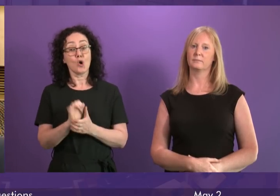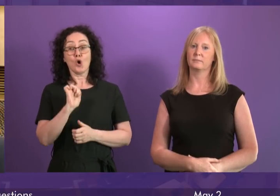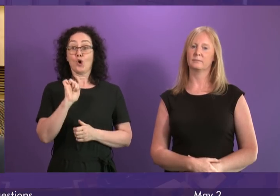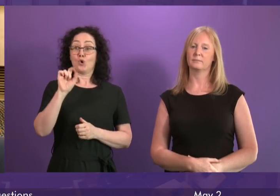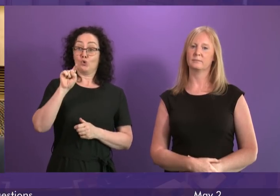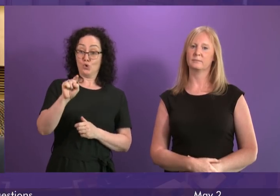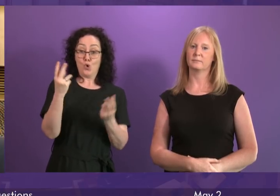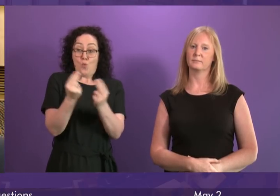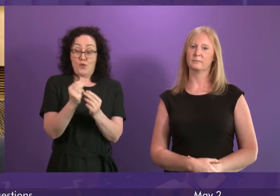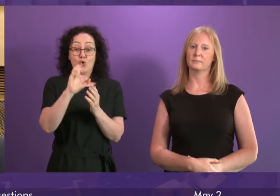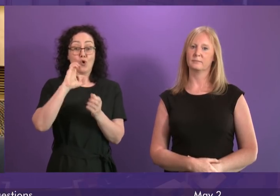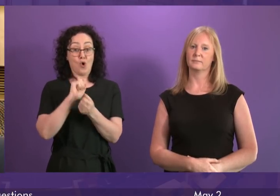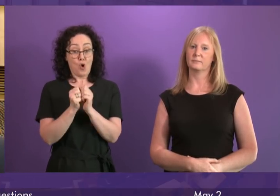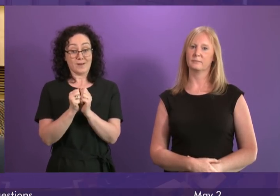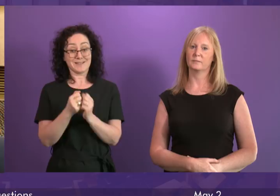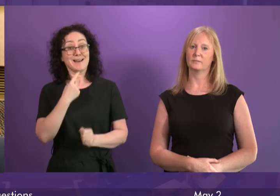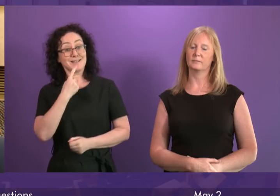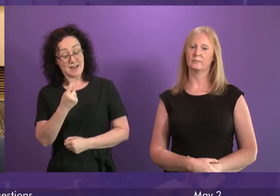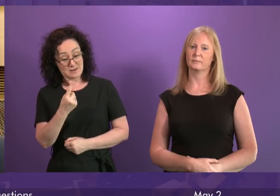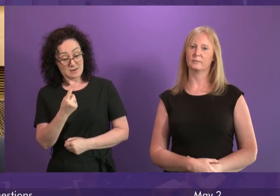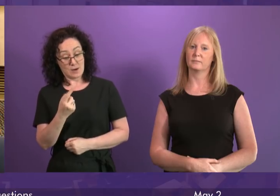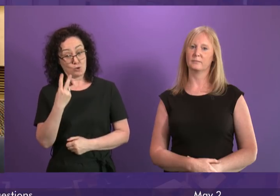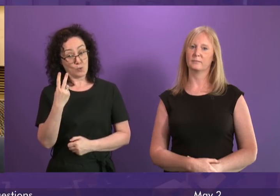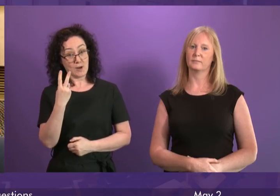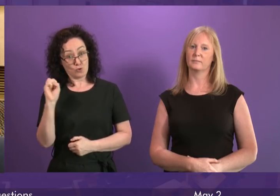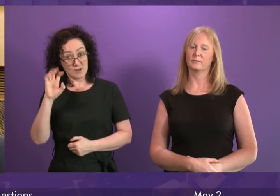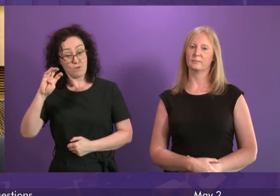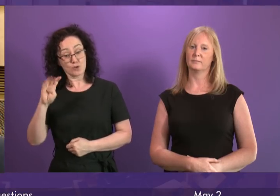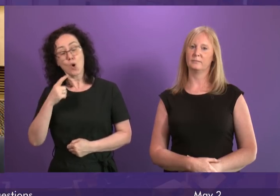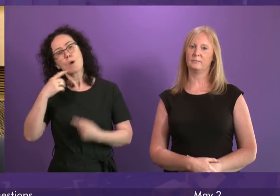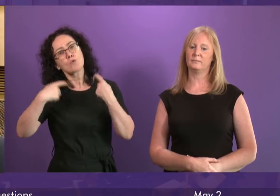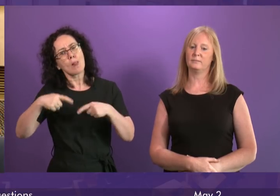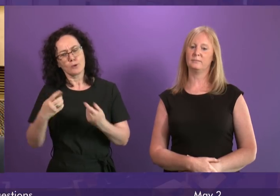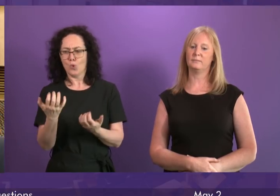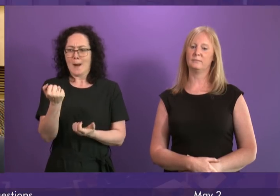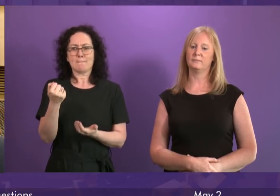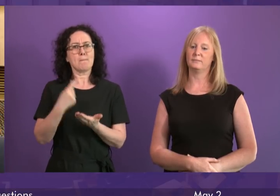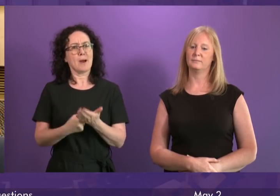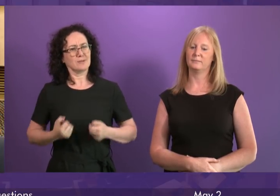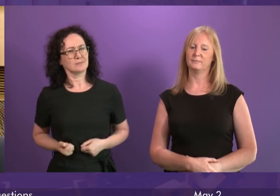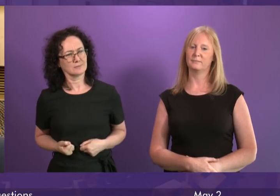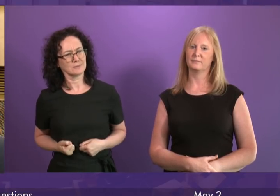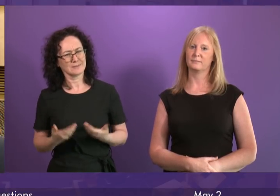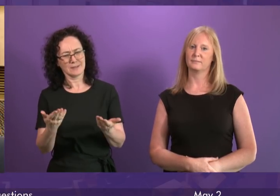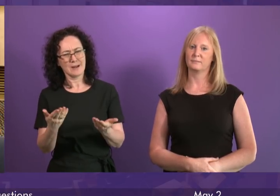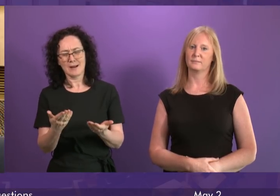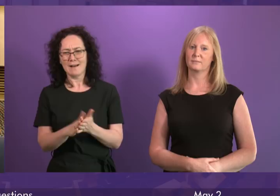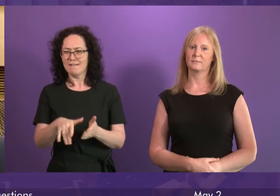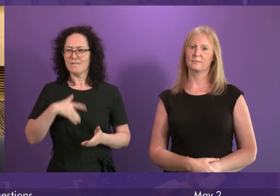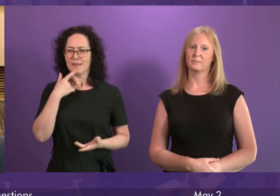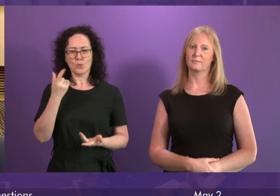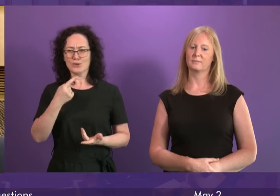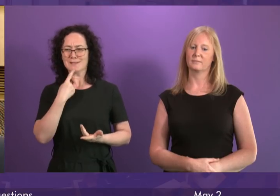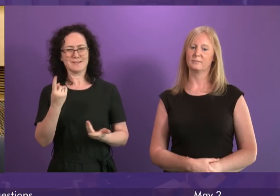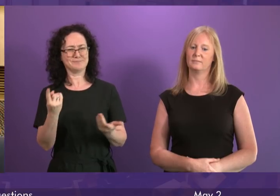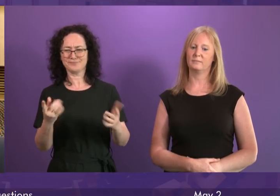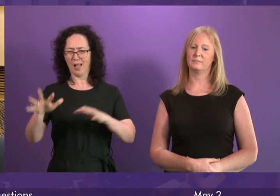Scotland in 2014 that we wouldn't be allowed to keep the UK pound. There is not a shred of consistency in their arguments. What independence